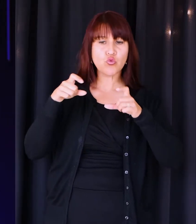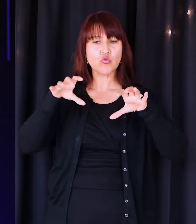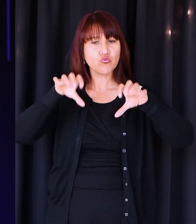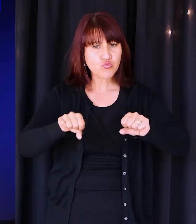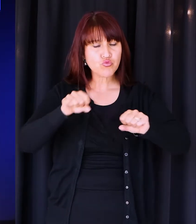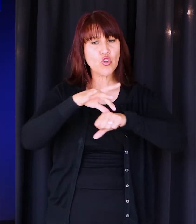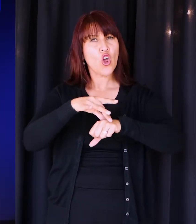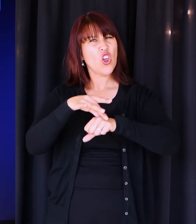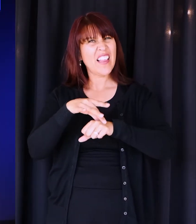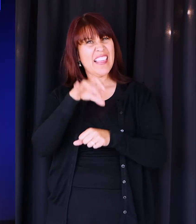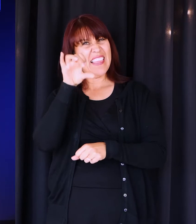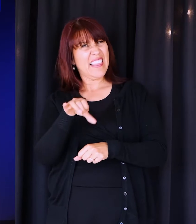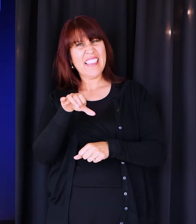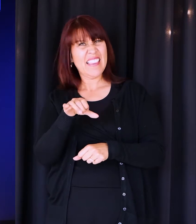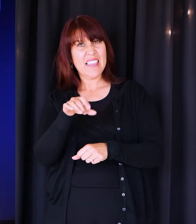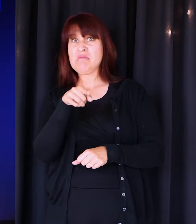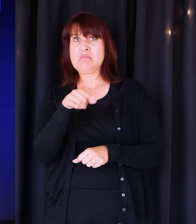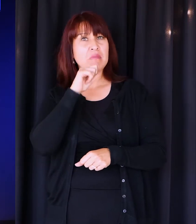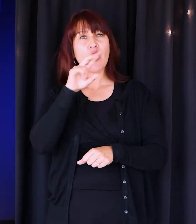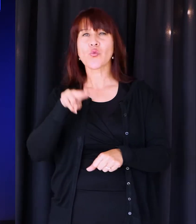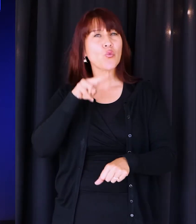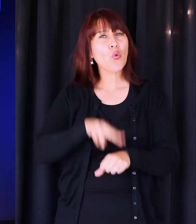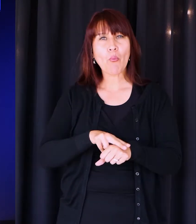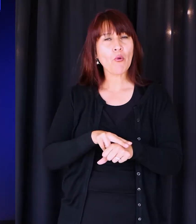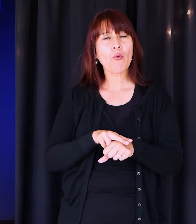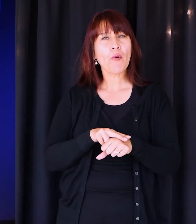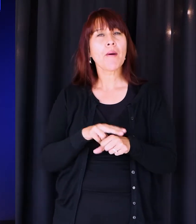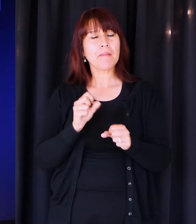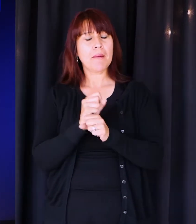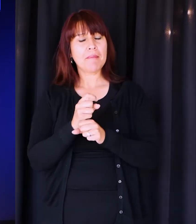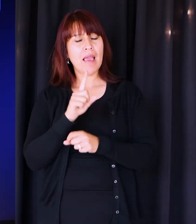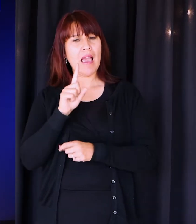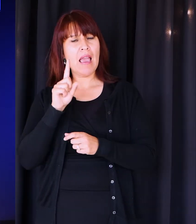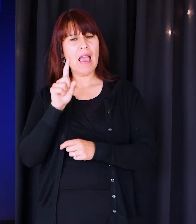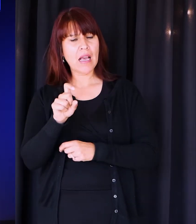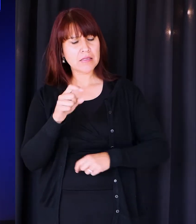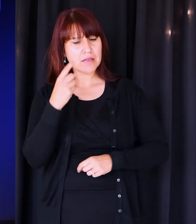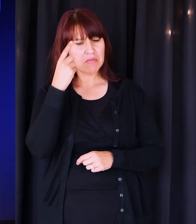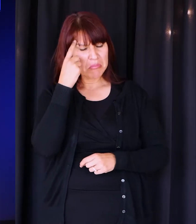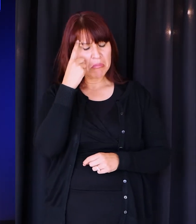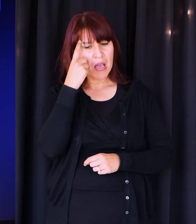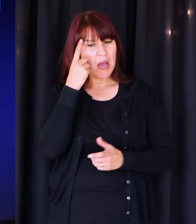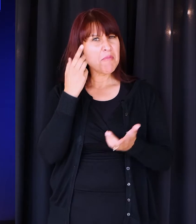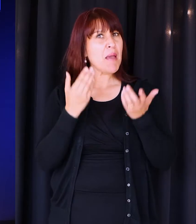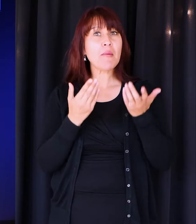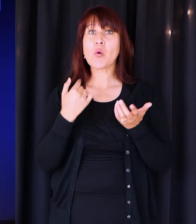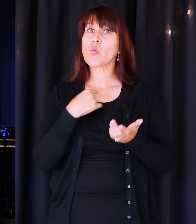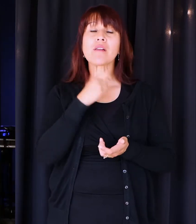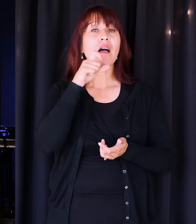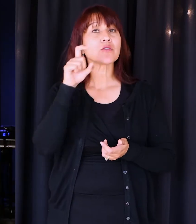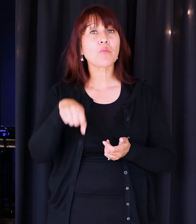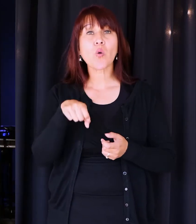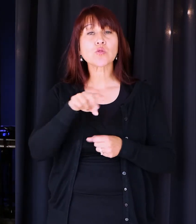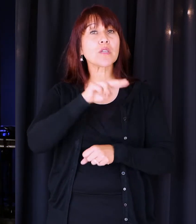nothing about that that is normal. In fact, it made me ask this question. Maybe we weren't made to be normal.